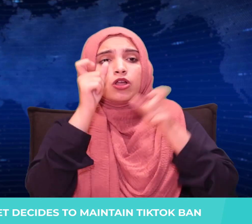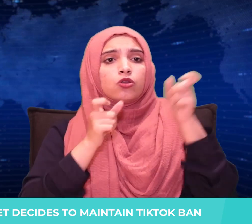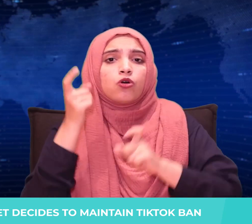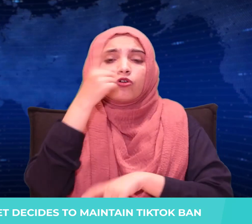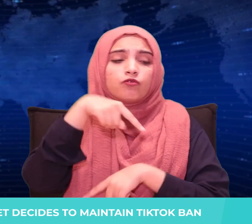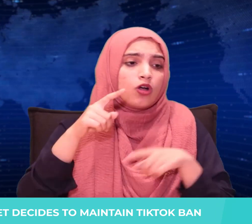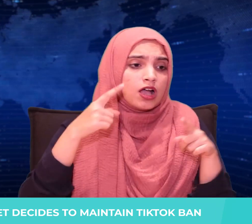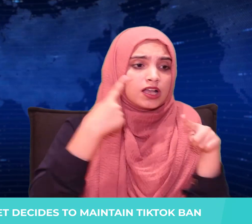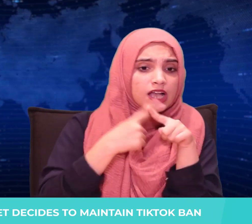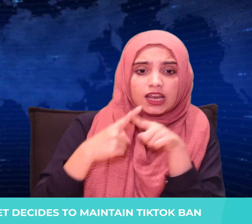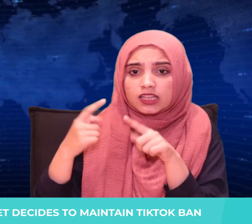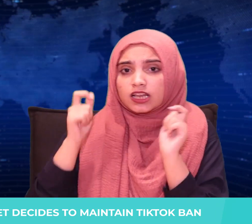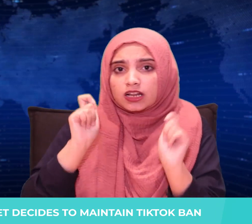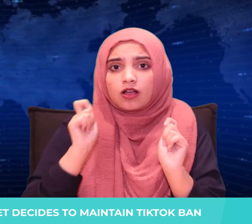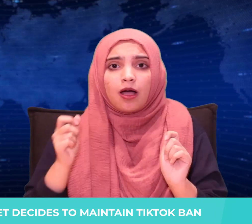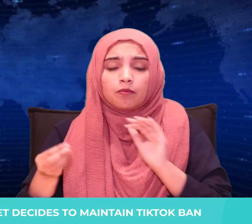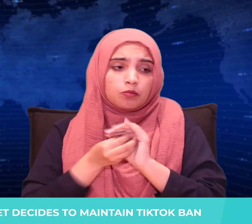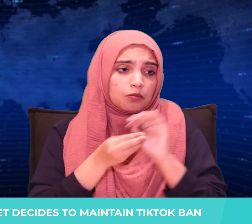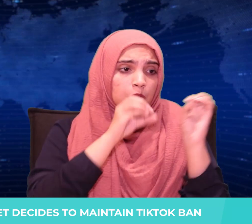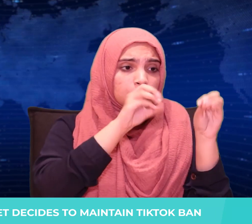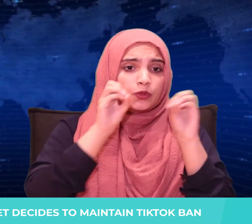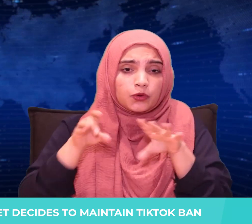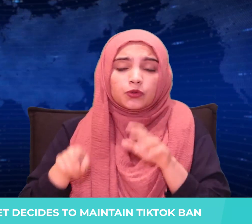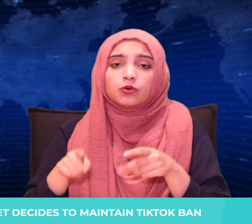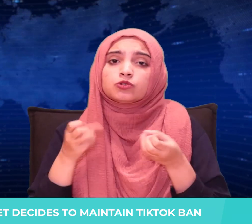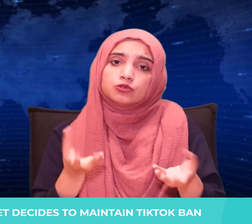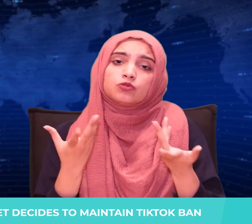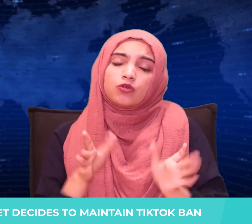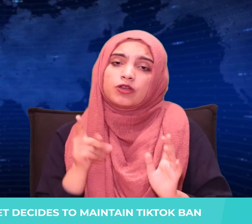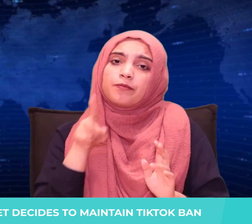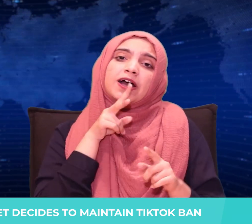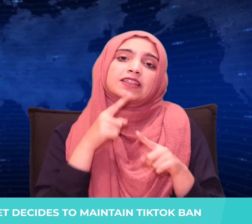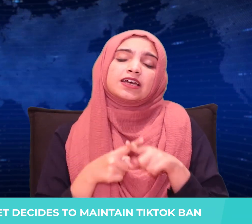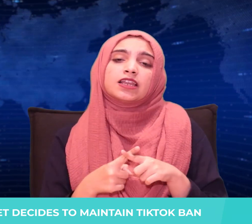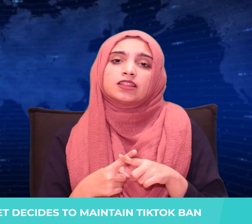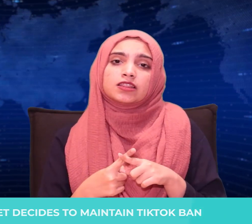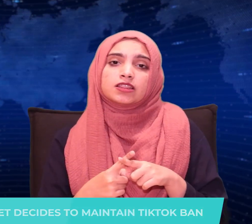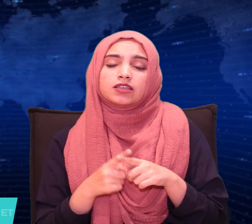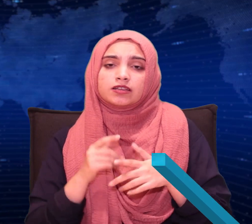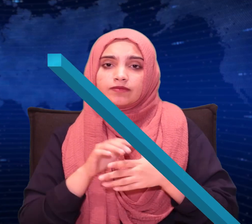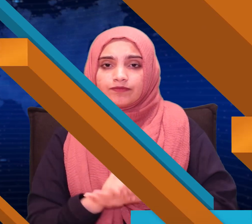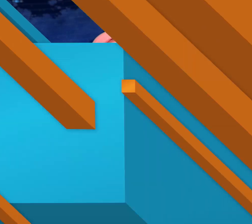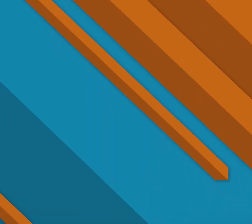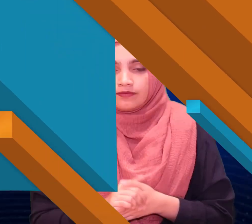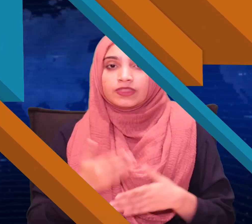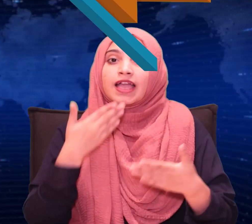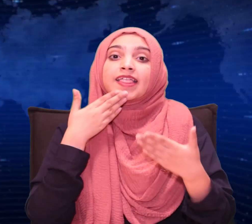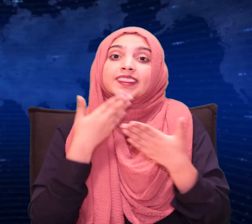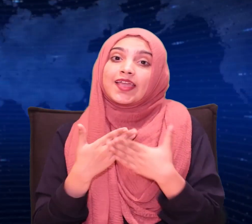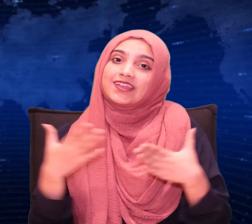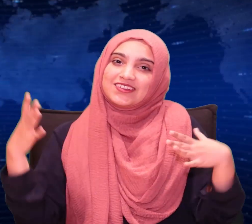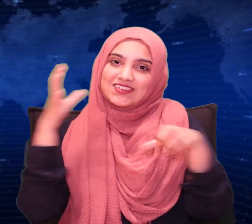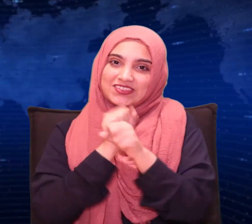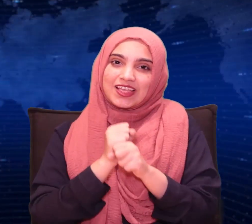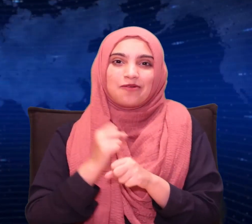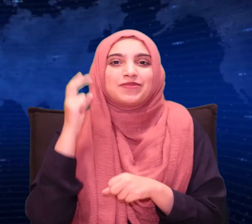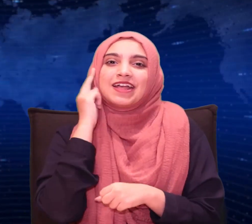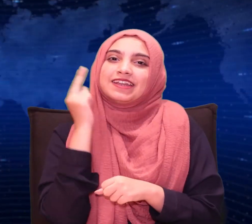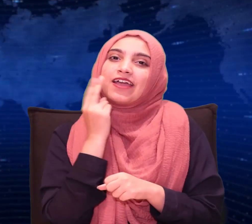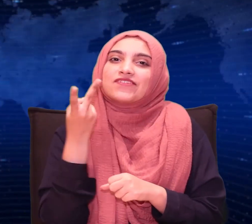persuaded and pressured young people into engaging in criminal conduct. Thank you to all the